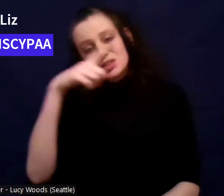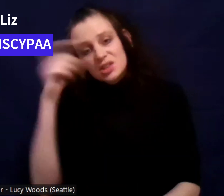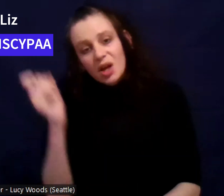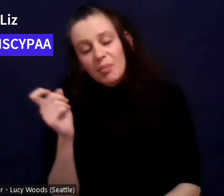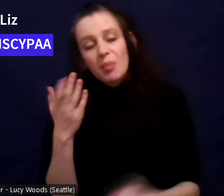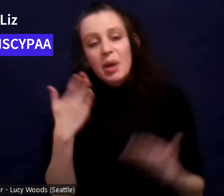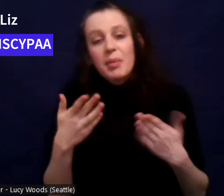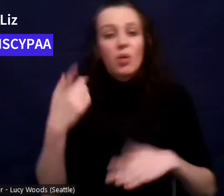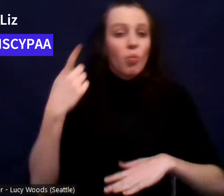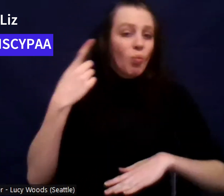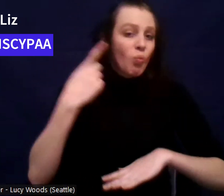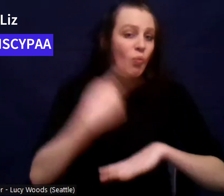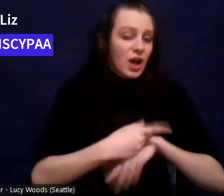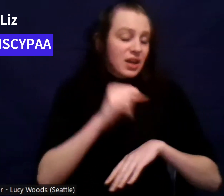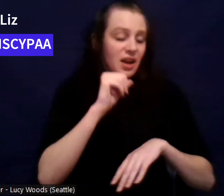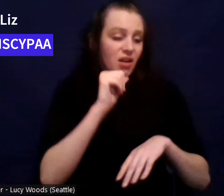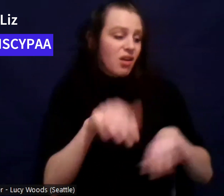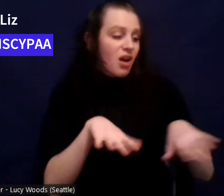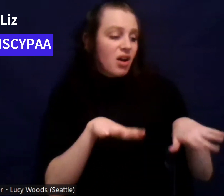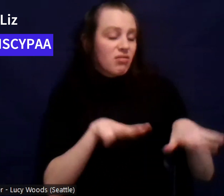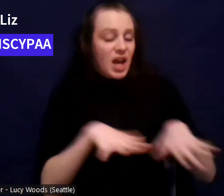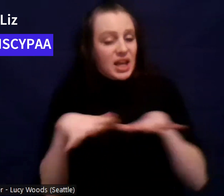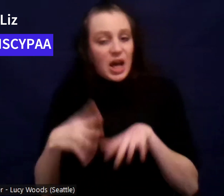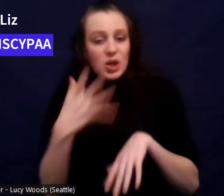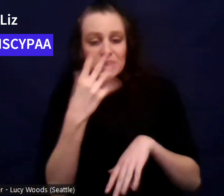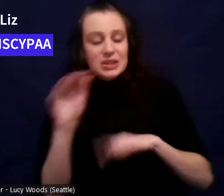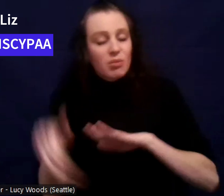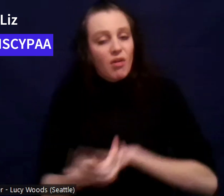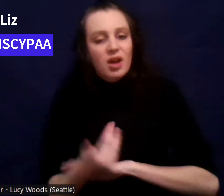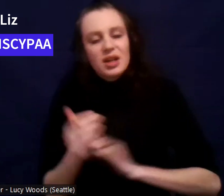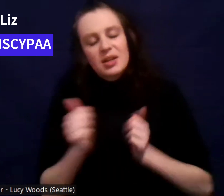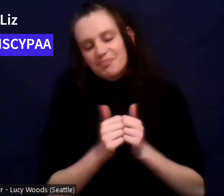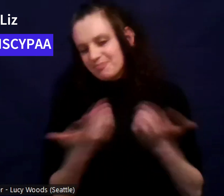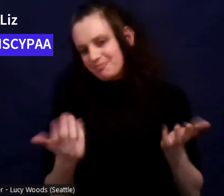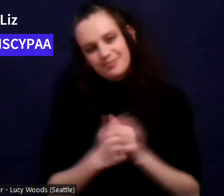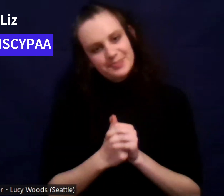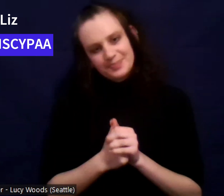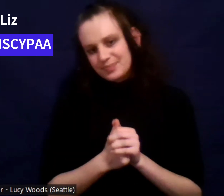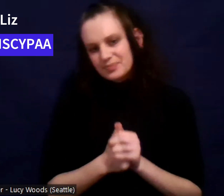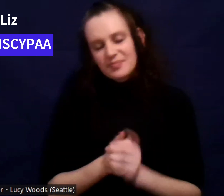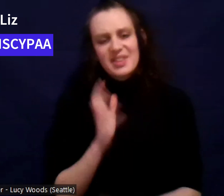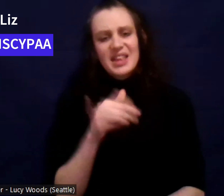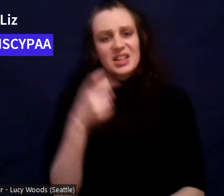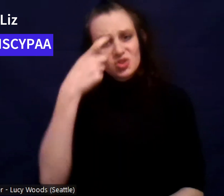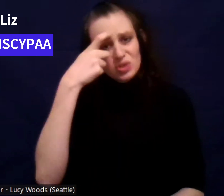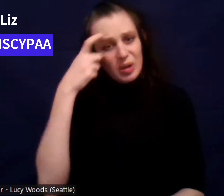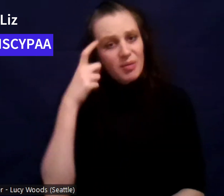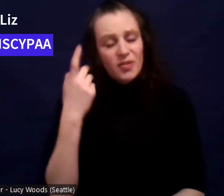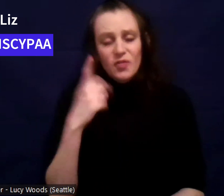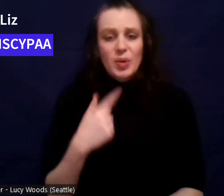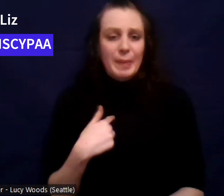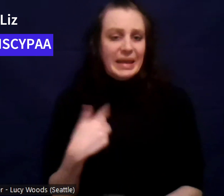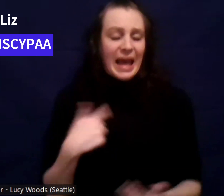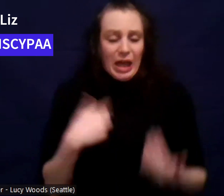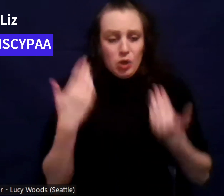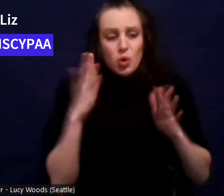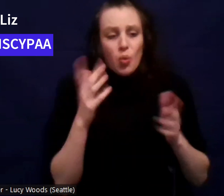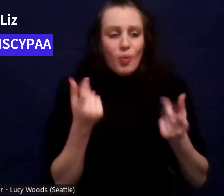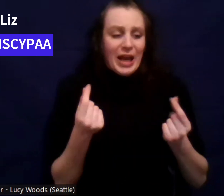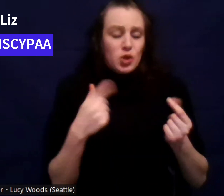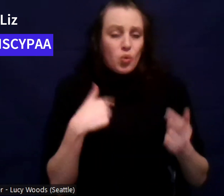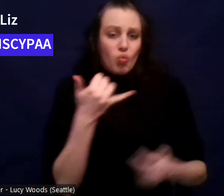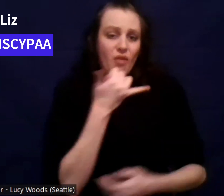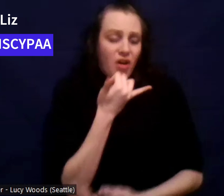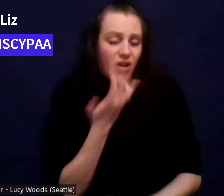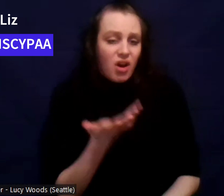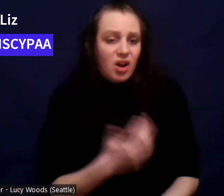like once a month where we weren't like having a sleepover. Um, so that was like very traumatic to me. And I didn't know what I did wrong. Like they